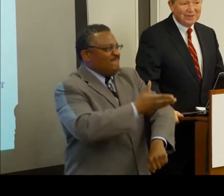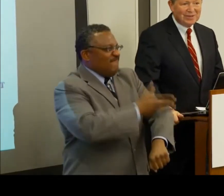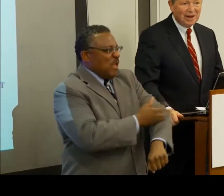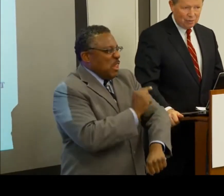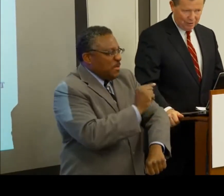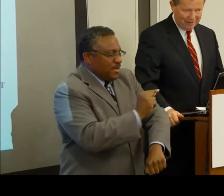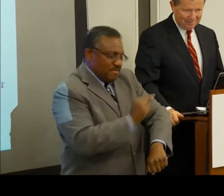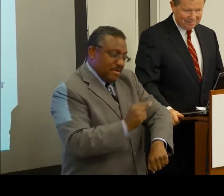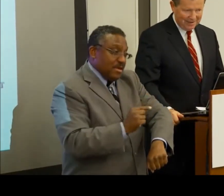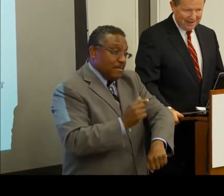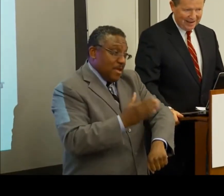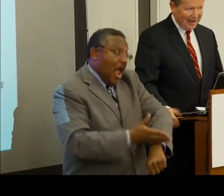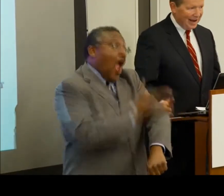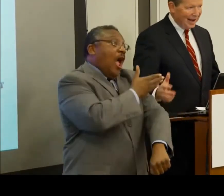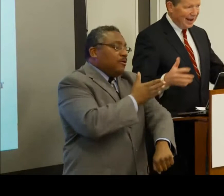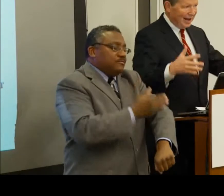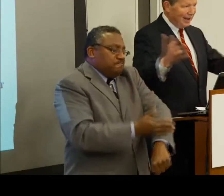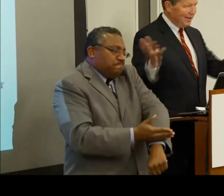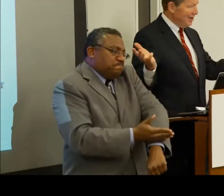of this country.